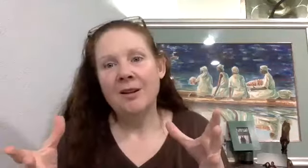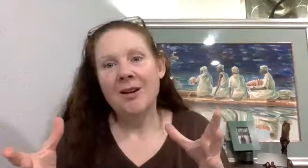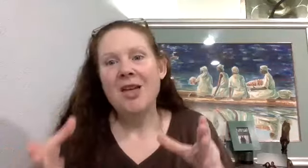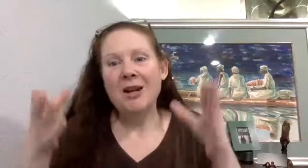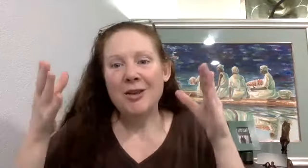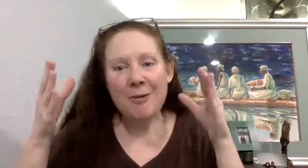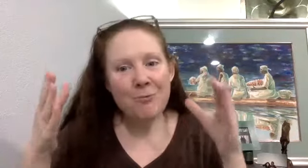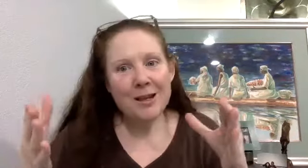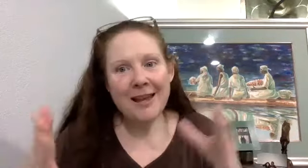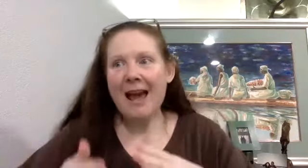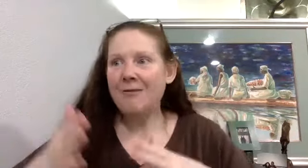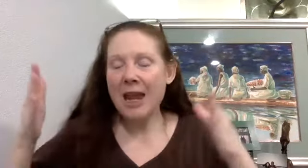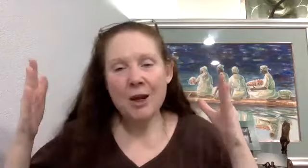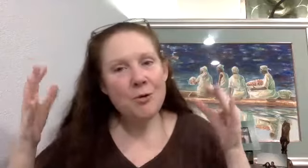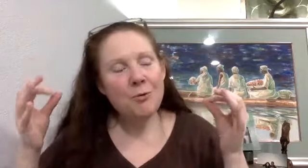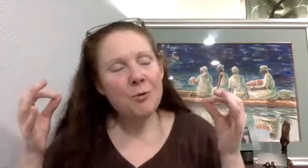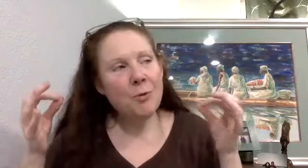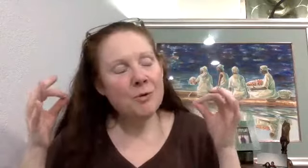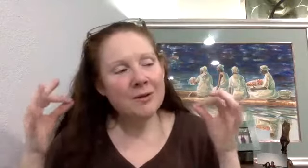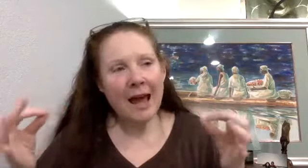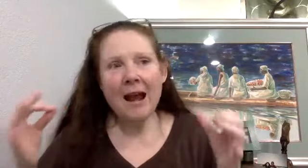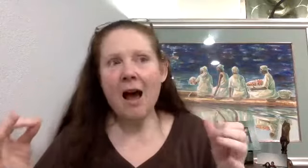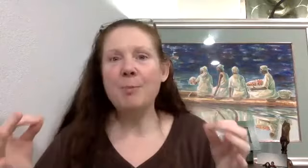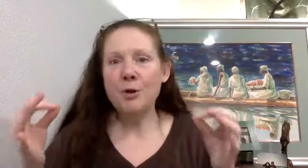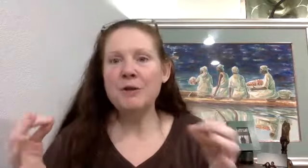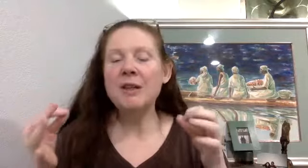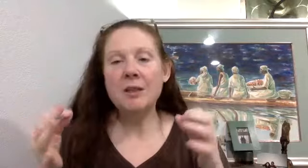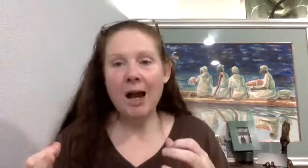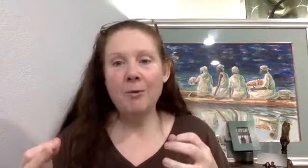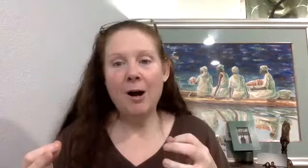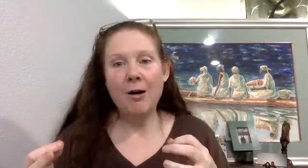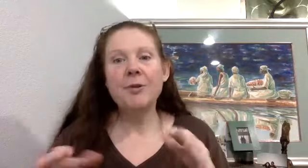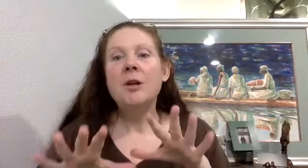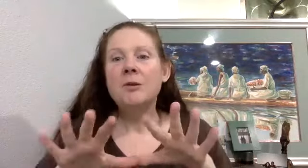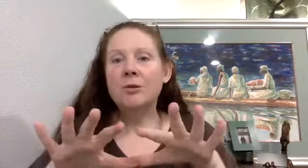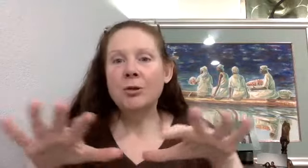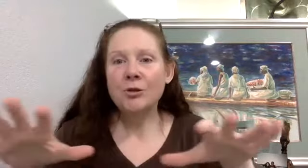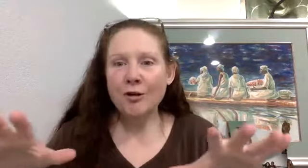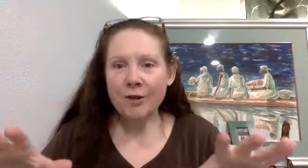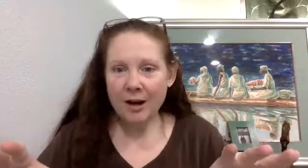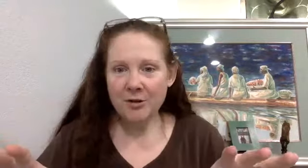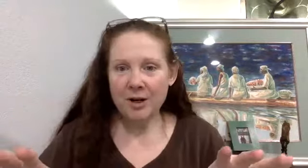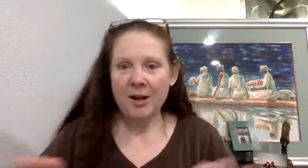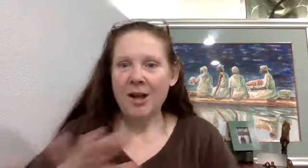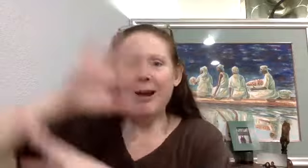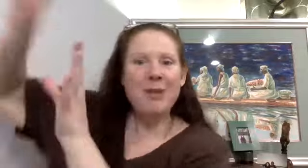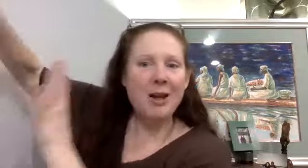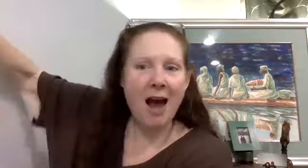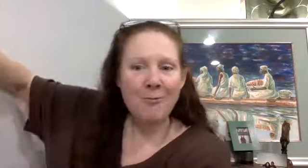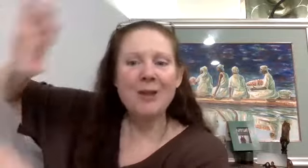They really have the set up using the diamond wealth to serve their country. They got, they